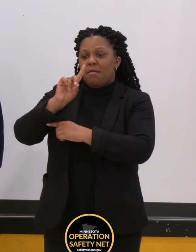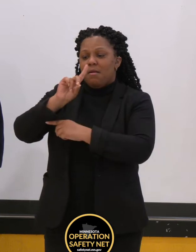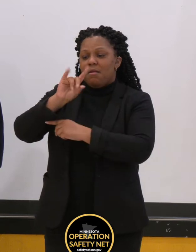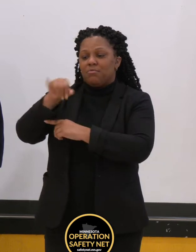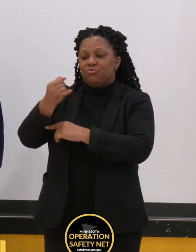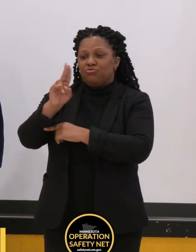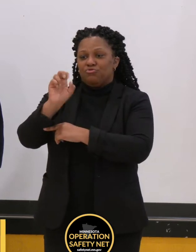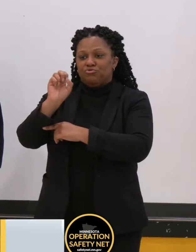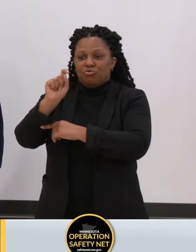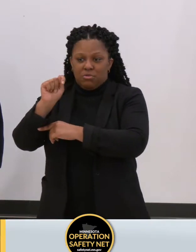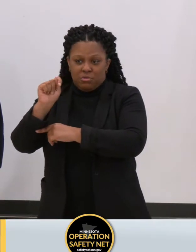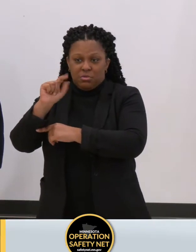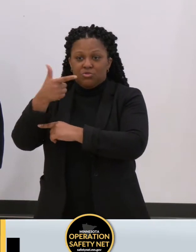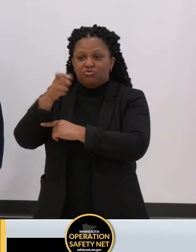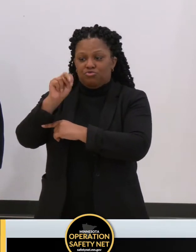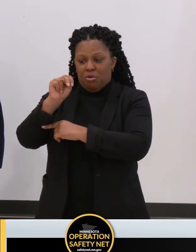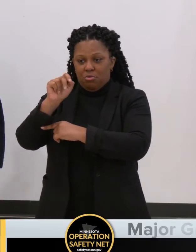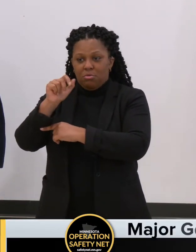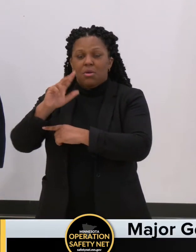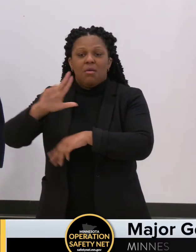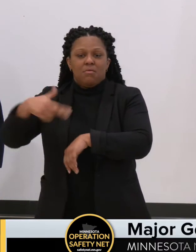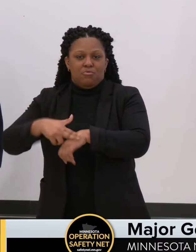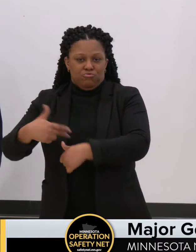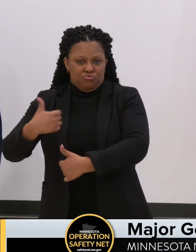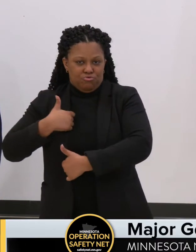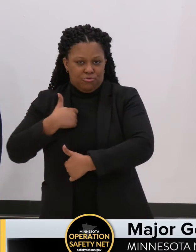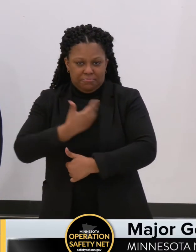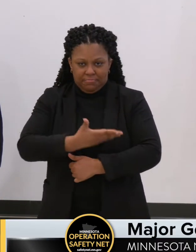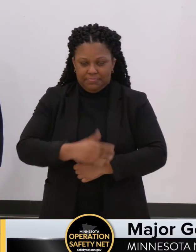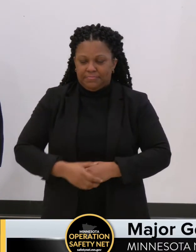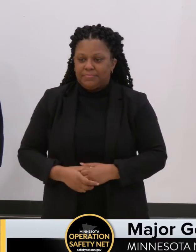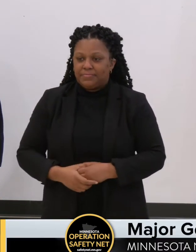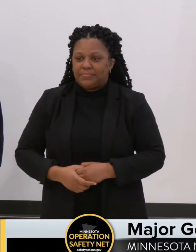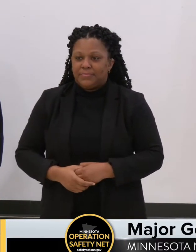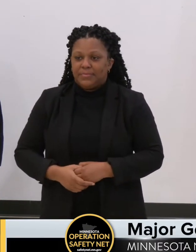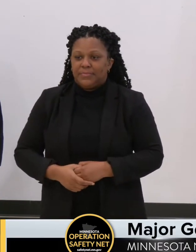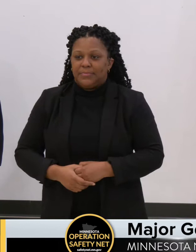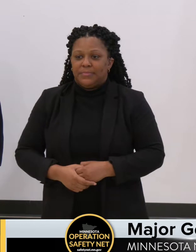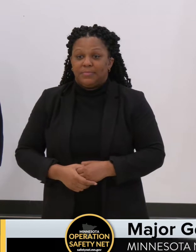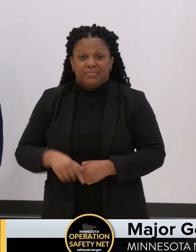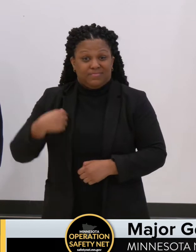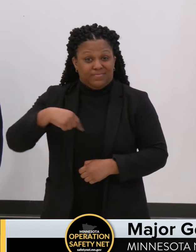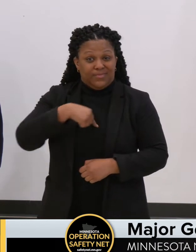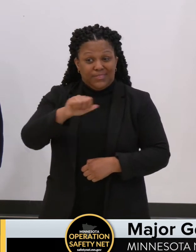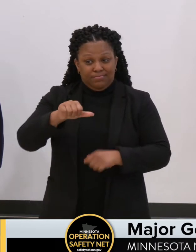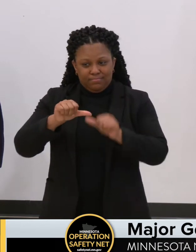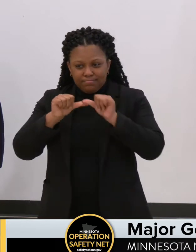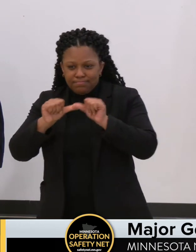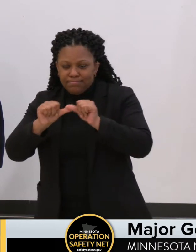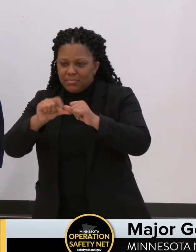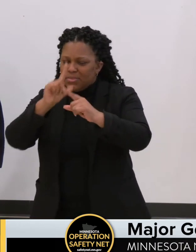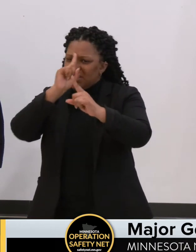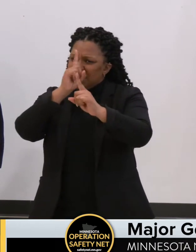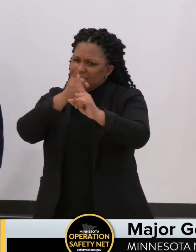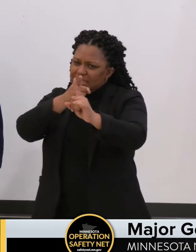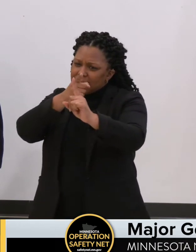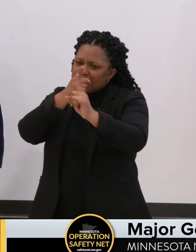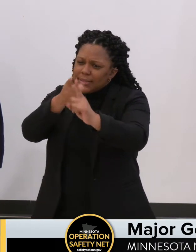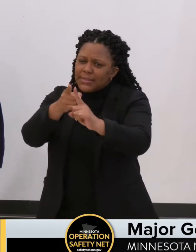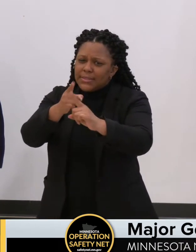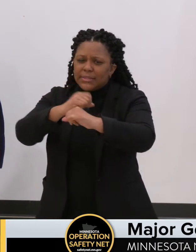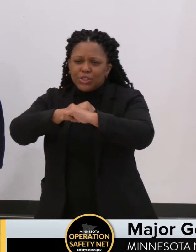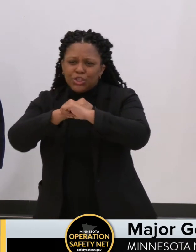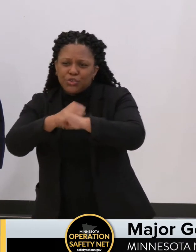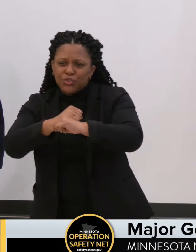The Minnesota National Guard continues to support critical infrastructure security missions. We currently have approximately 200 service members